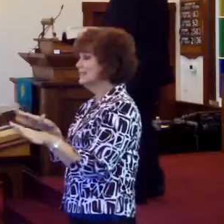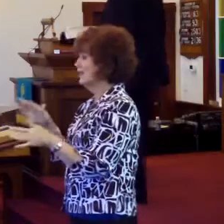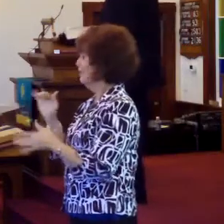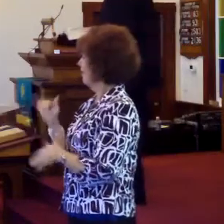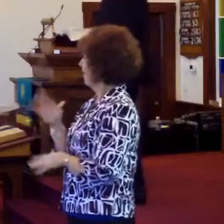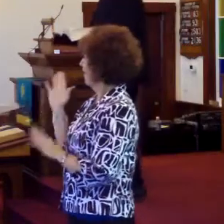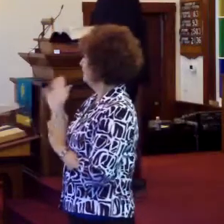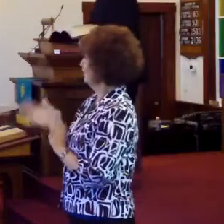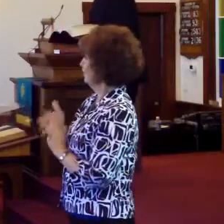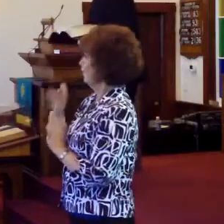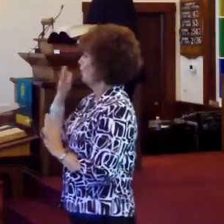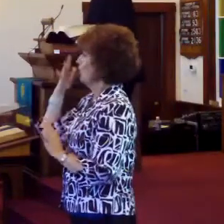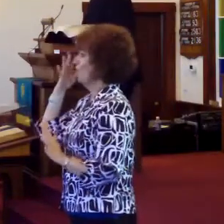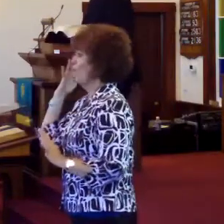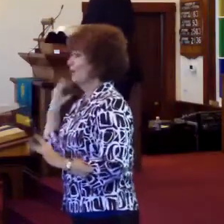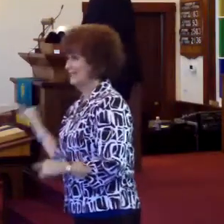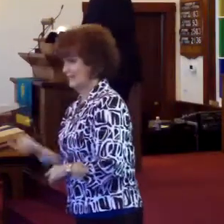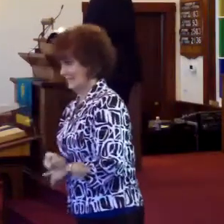day that's going to be, man.